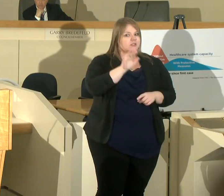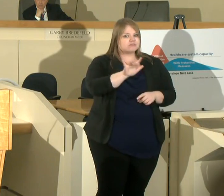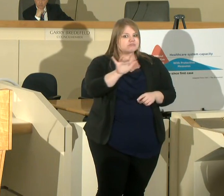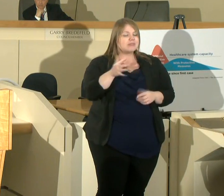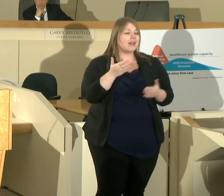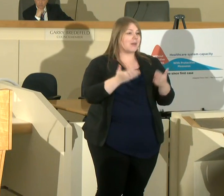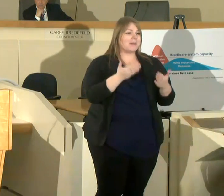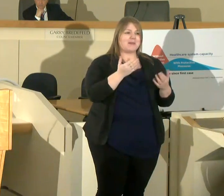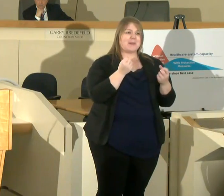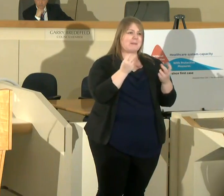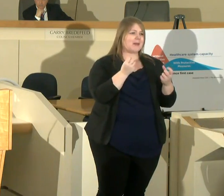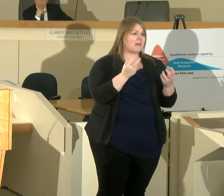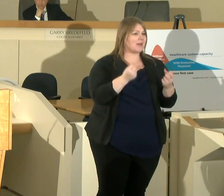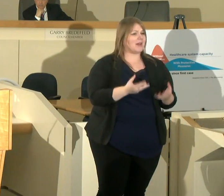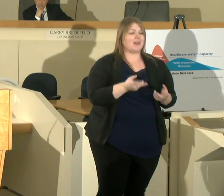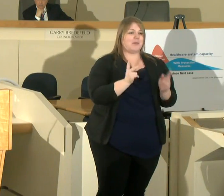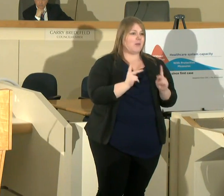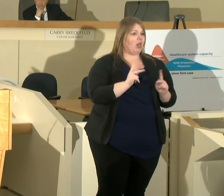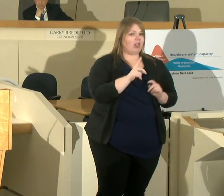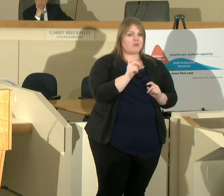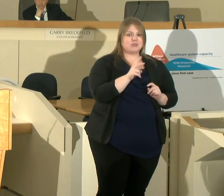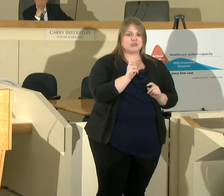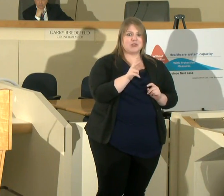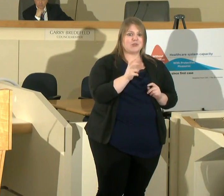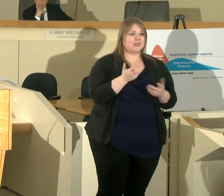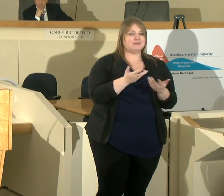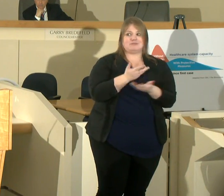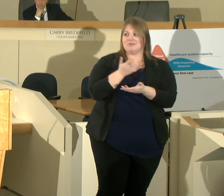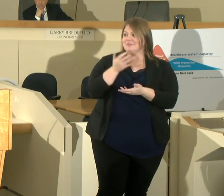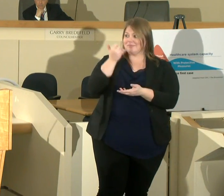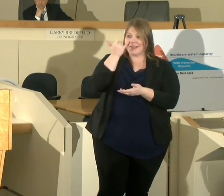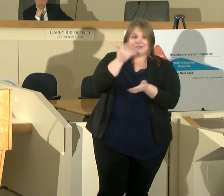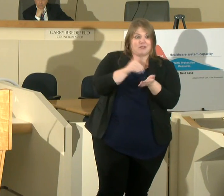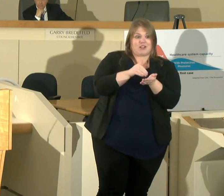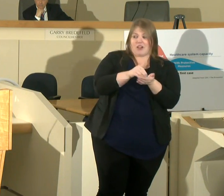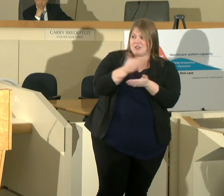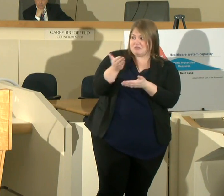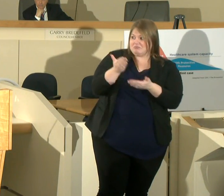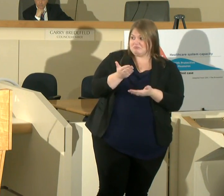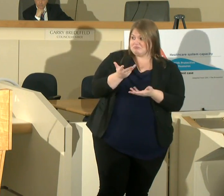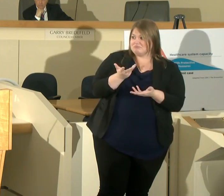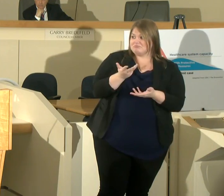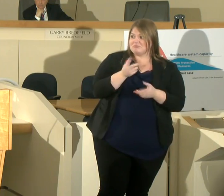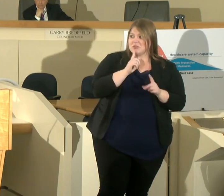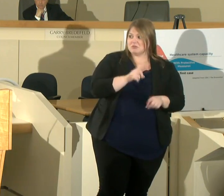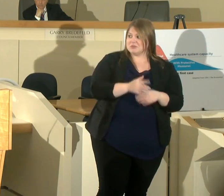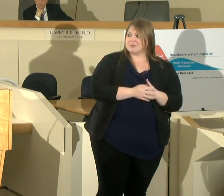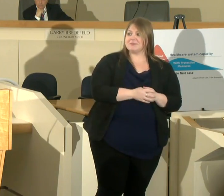probably hundreds of people out there maybe dr. Ramya come on us to address that let